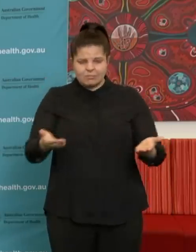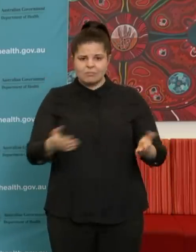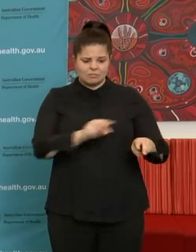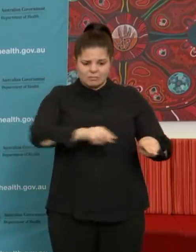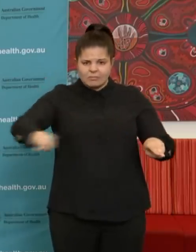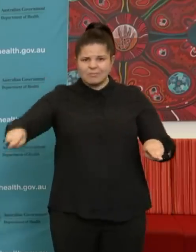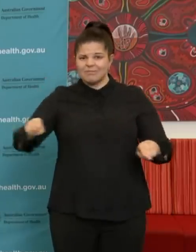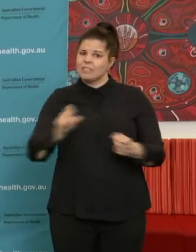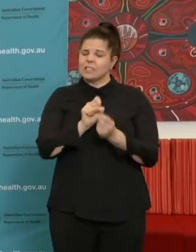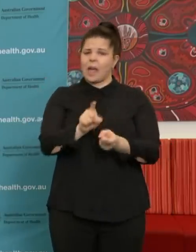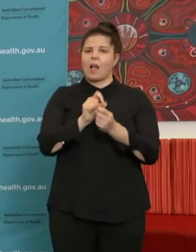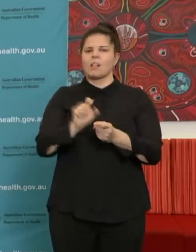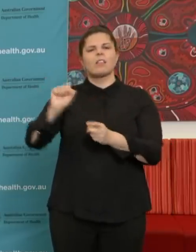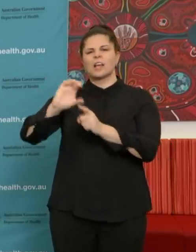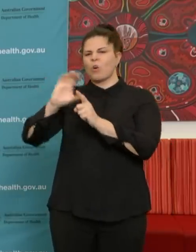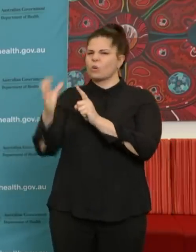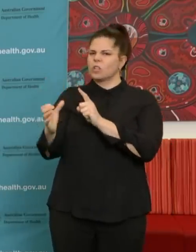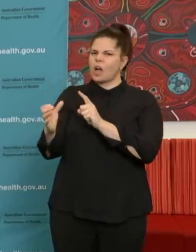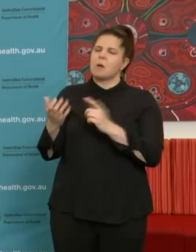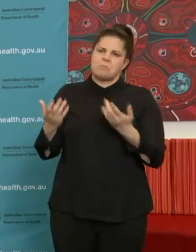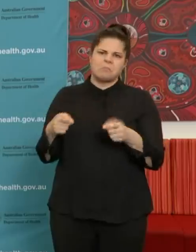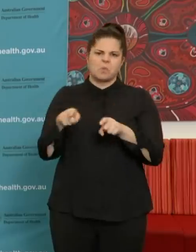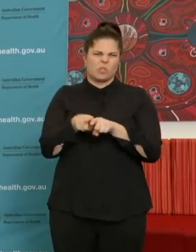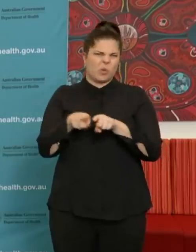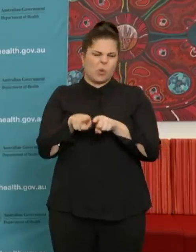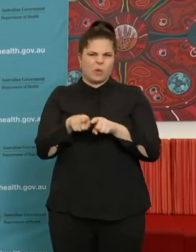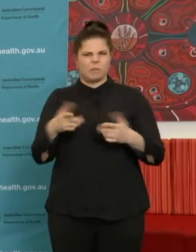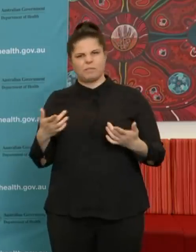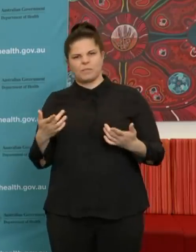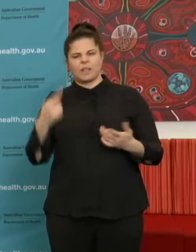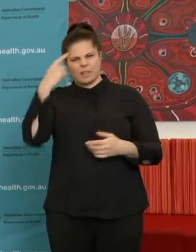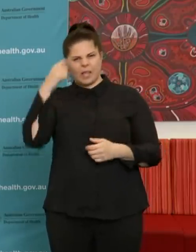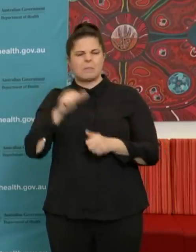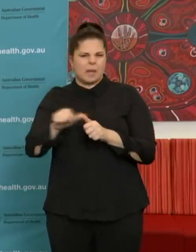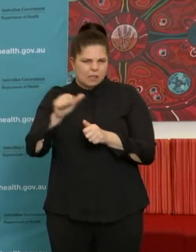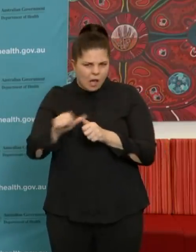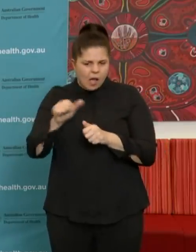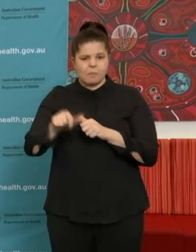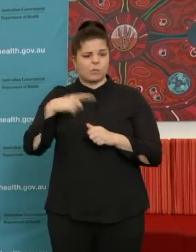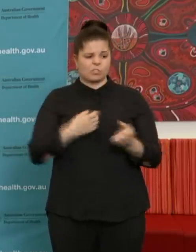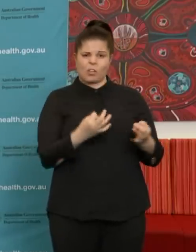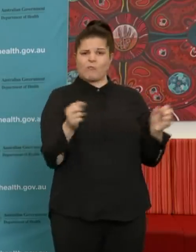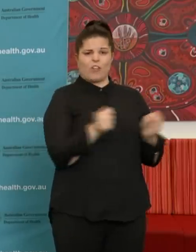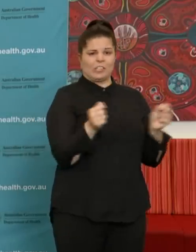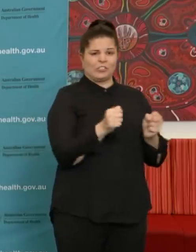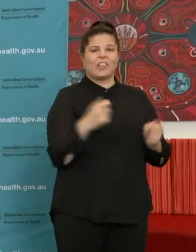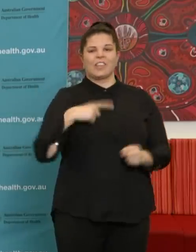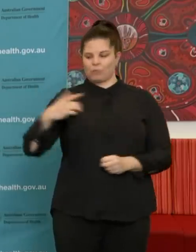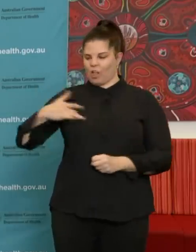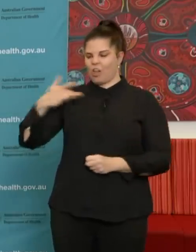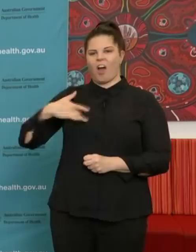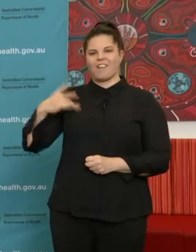cultural as well as practical ones, in places without a great deal of refrigeration, for example.